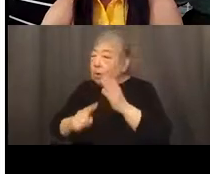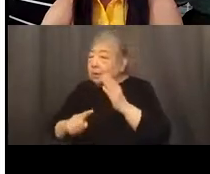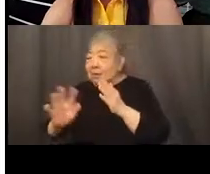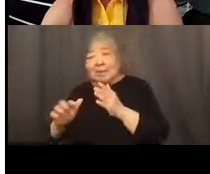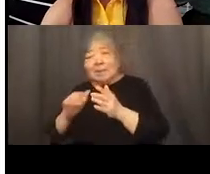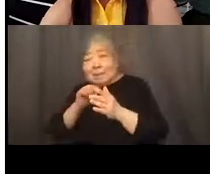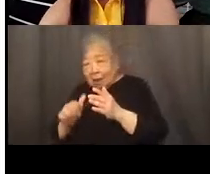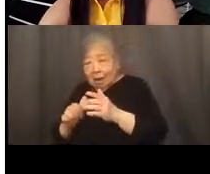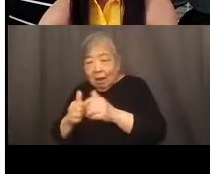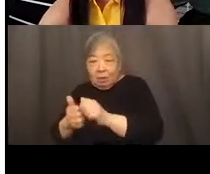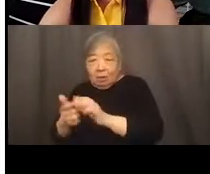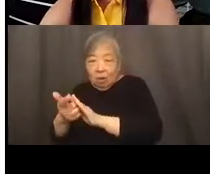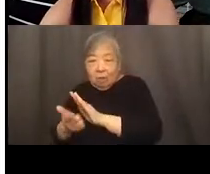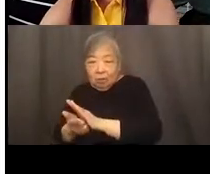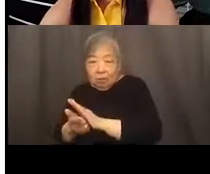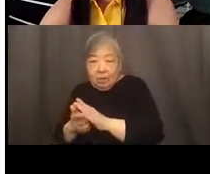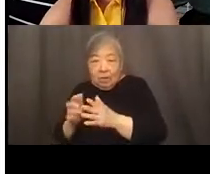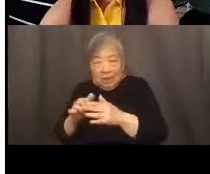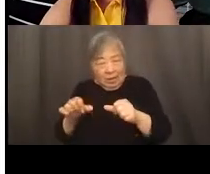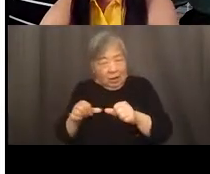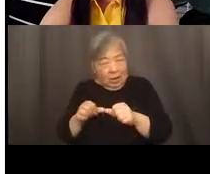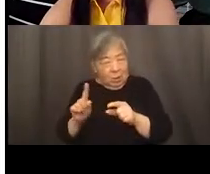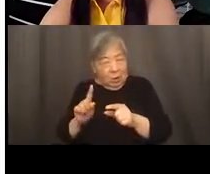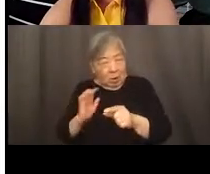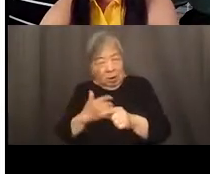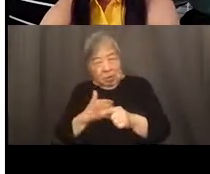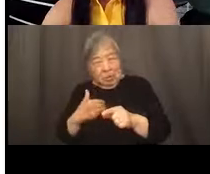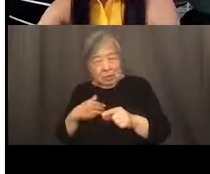area where our members have some hesitation and are nervous about.